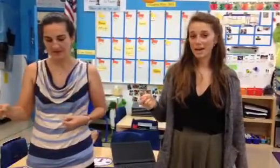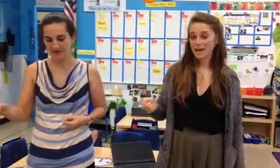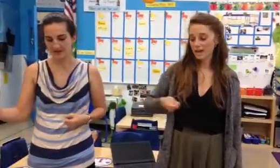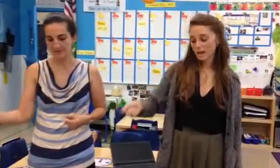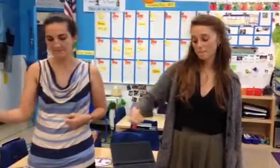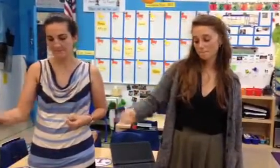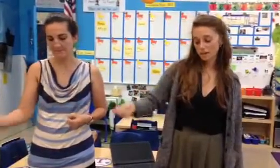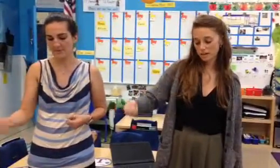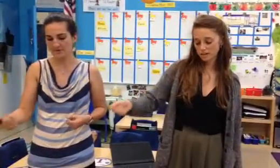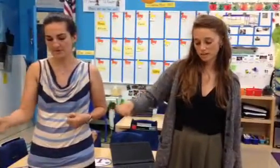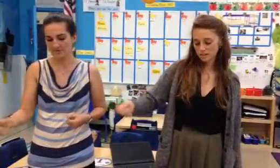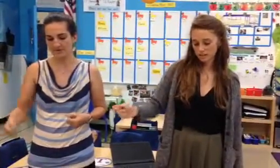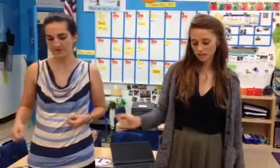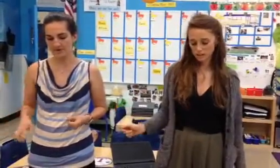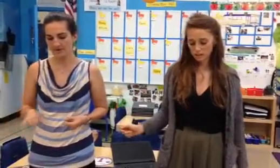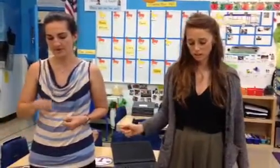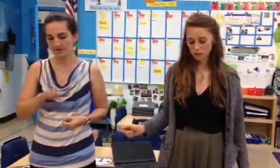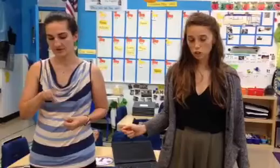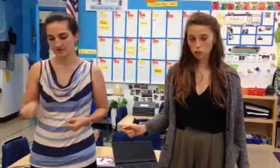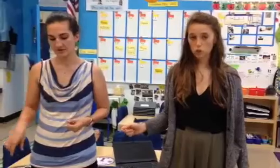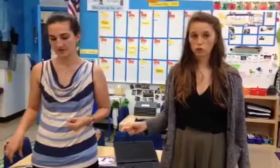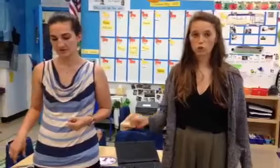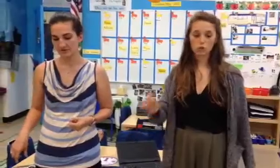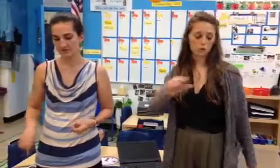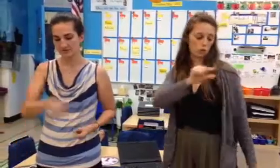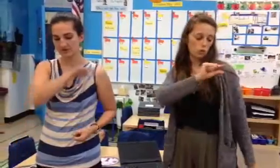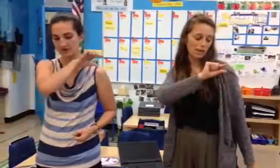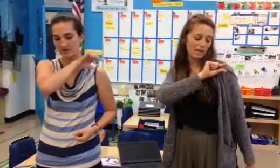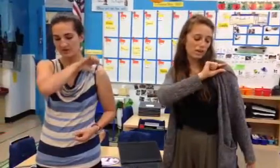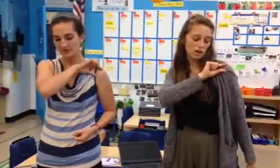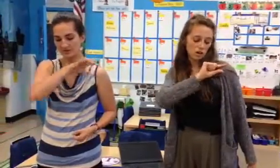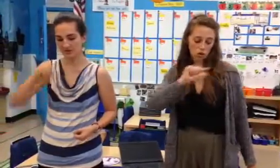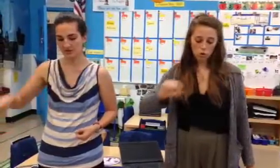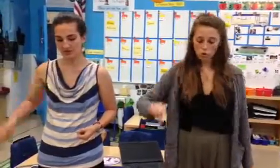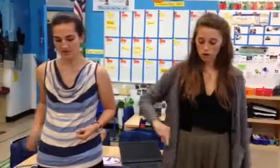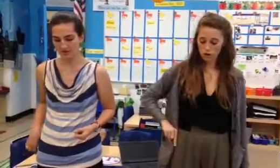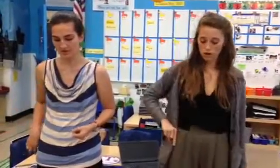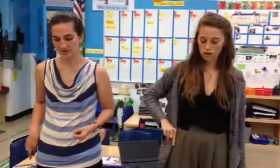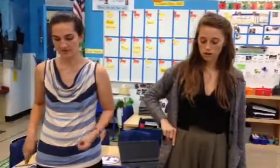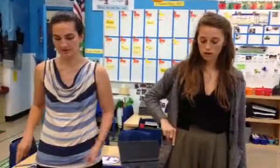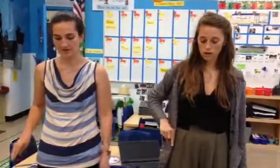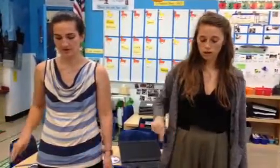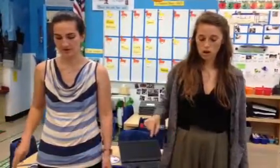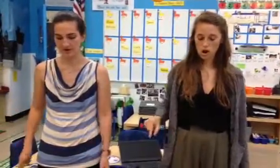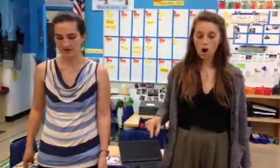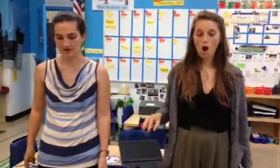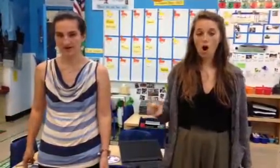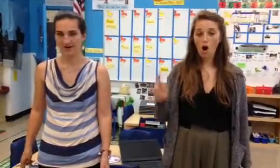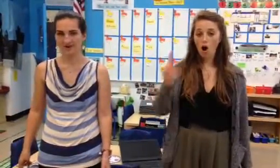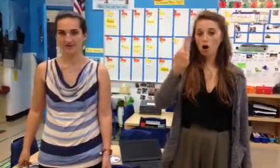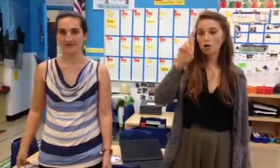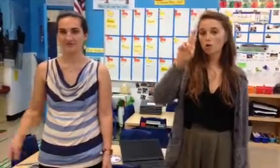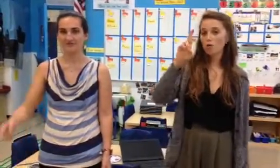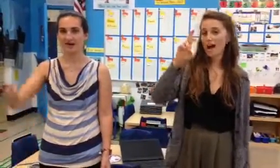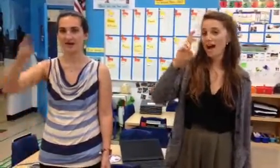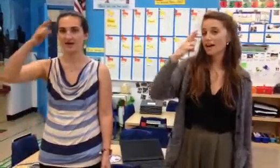pan, k. Q, queen, k. R, rat,